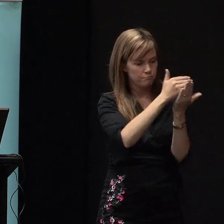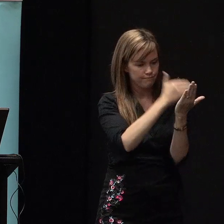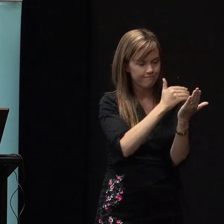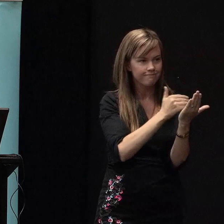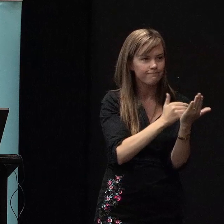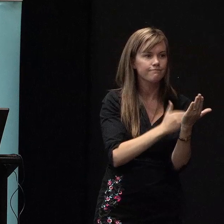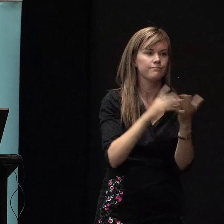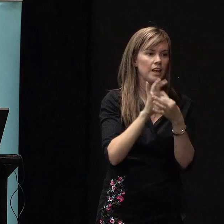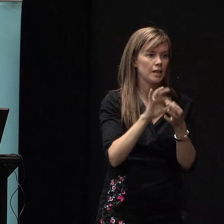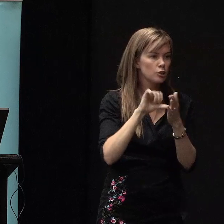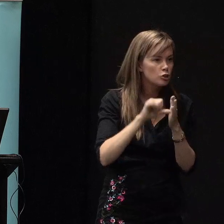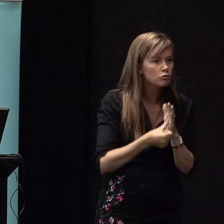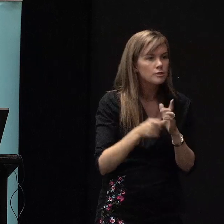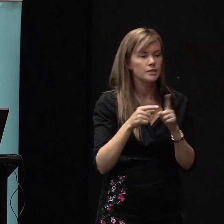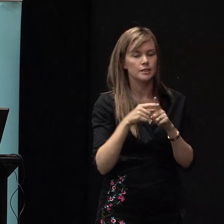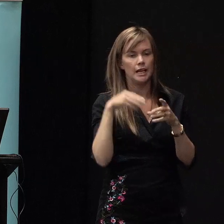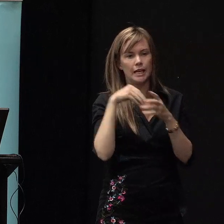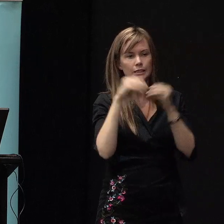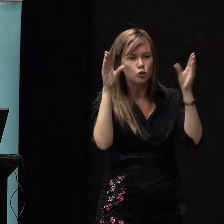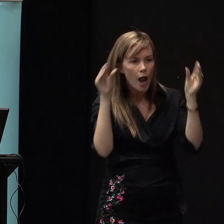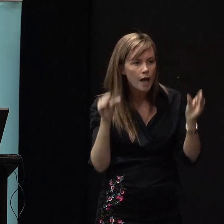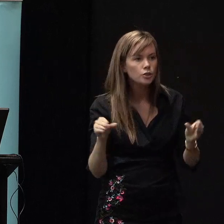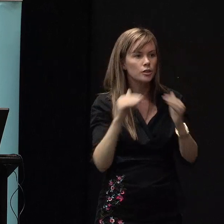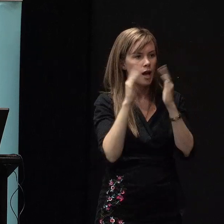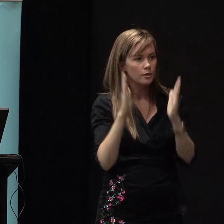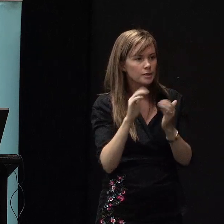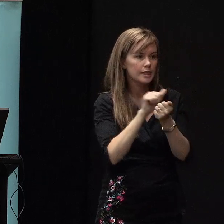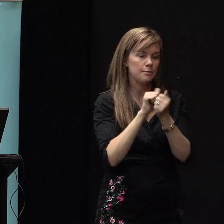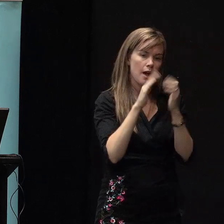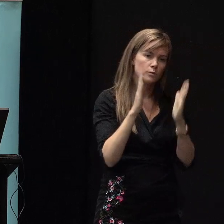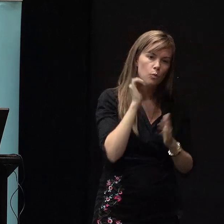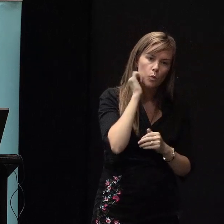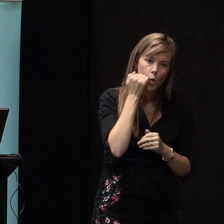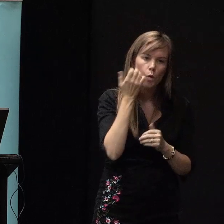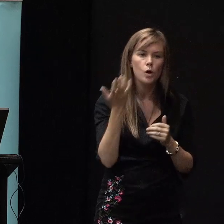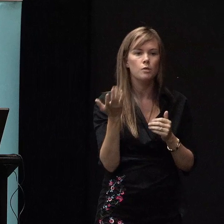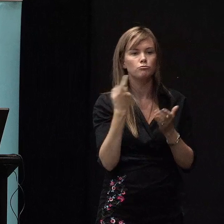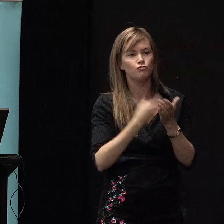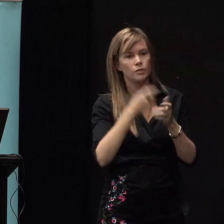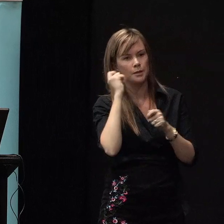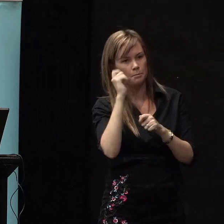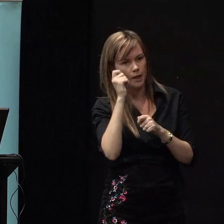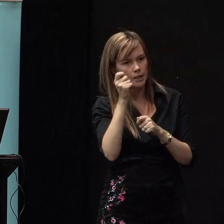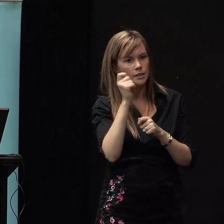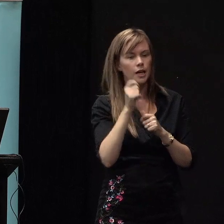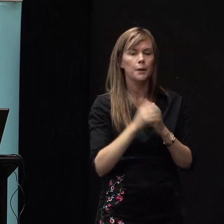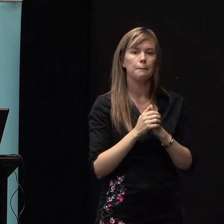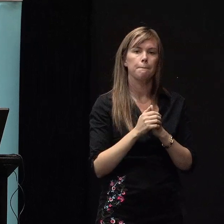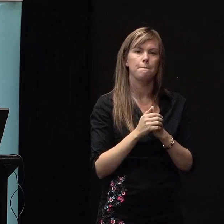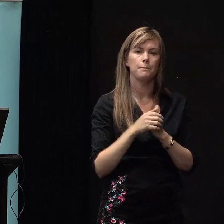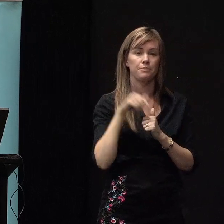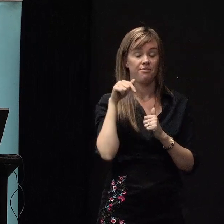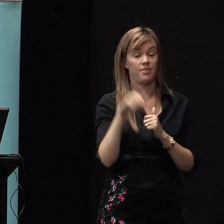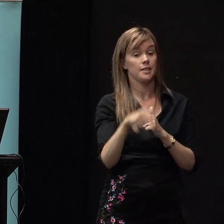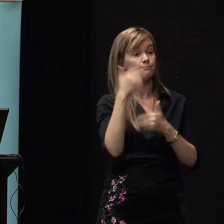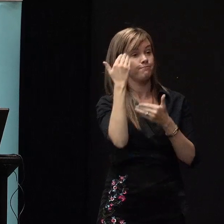today around insurance and insulation and keeping the house warm and rebuilding. And this